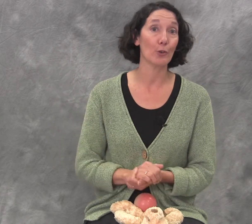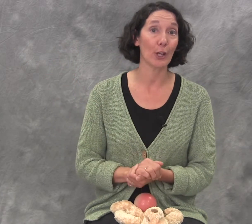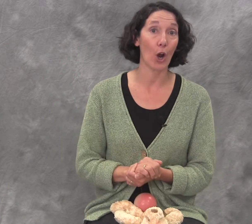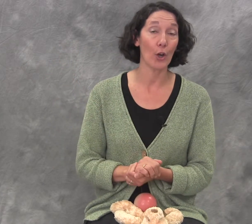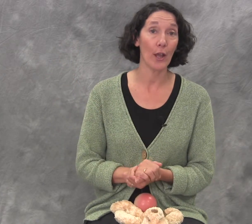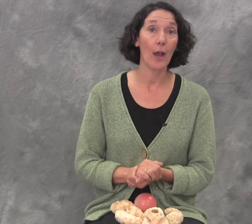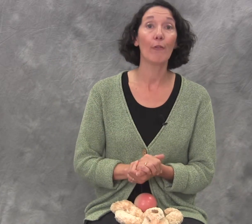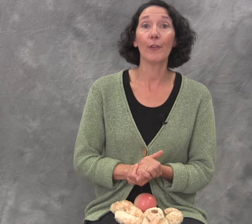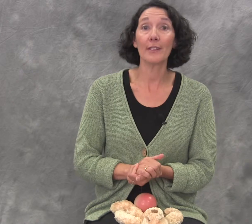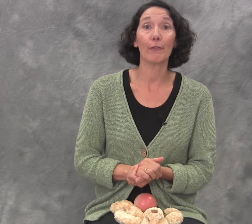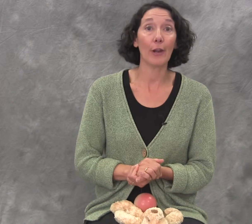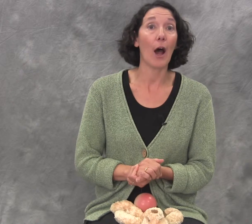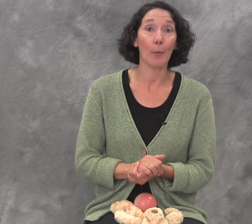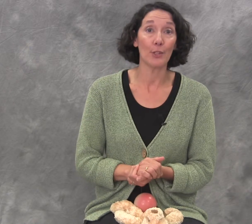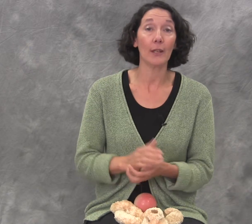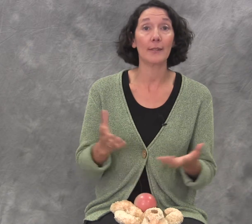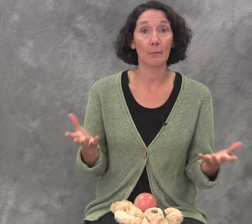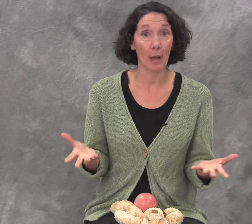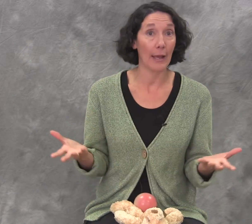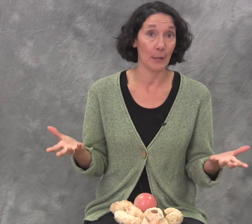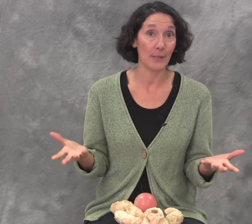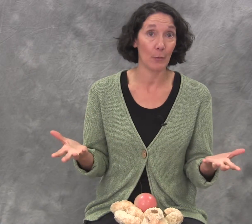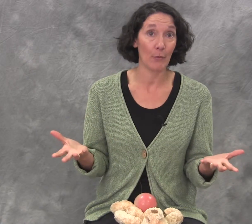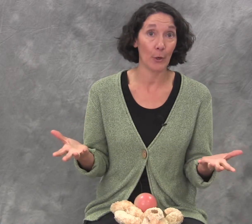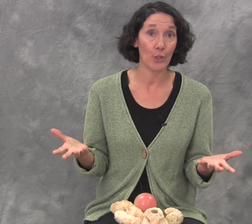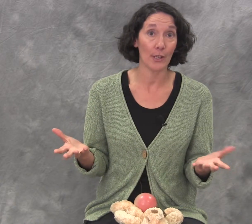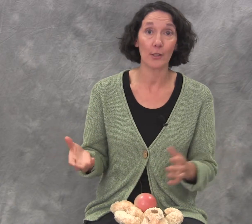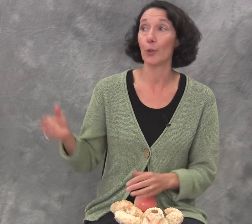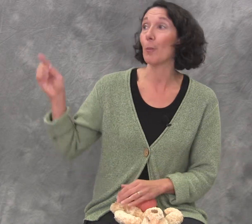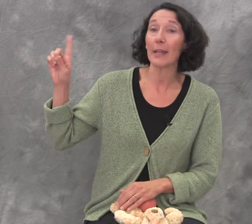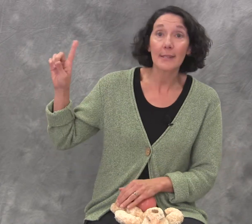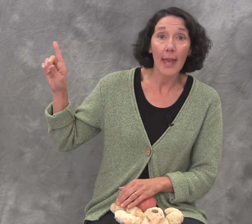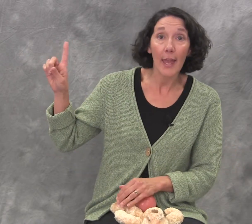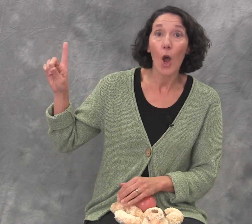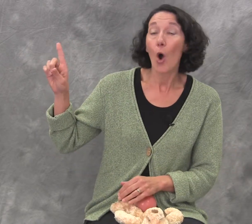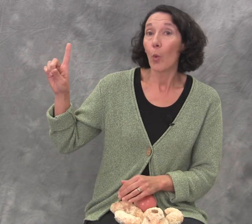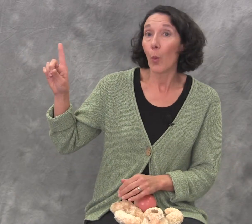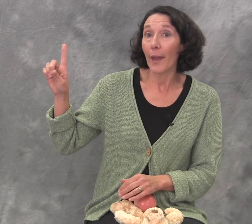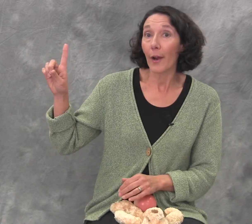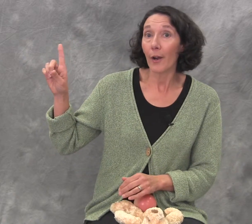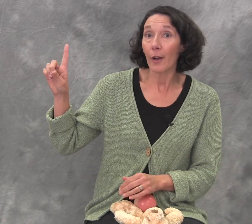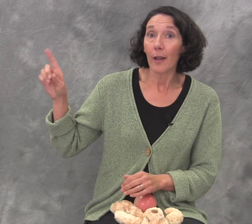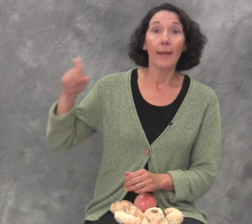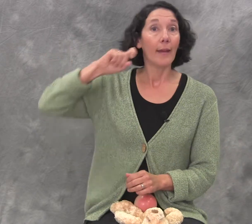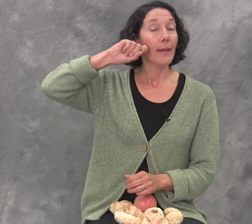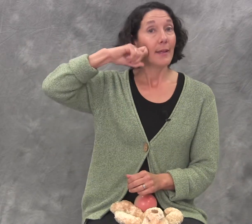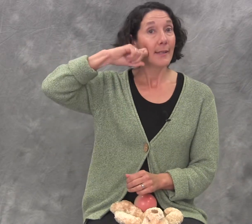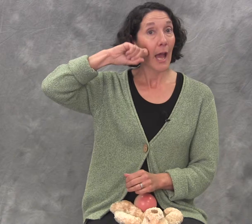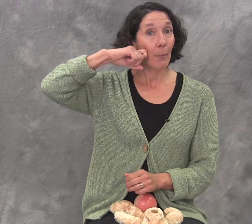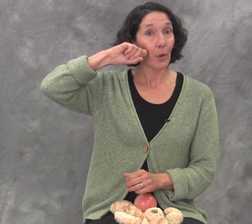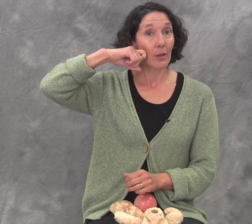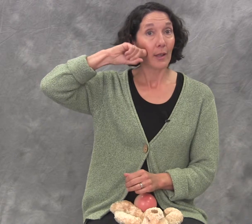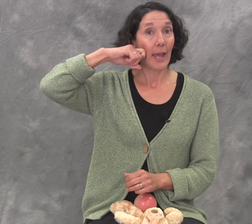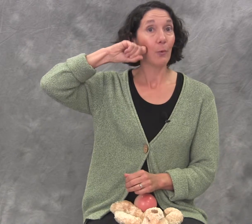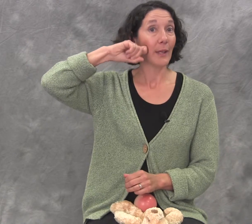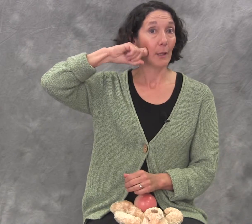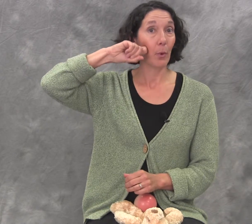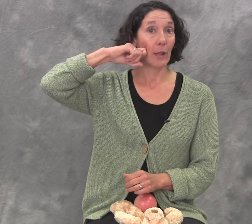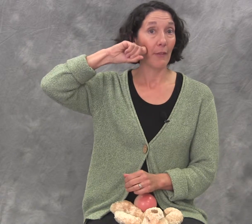the grocery cart for the different objects and items that we've purchased. So you might say where is an apple? And we could pull